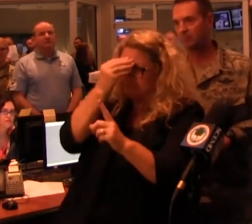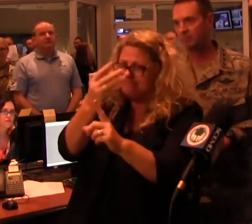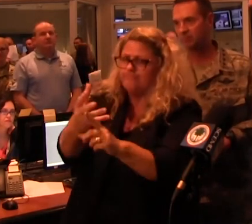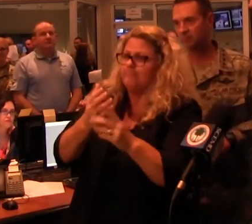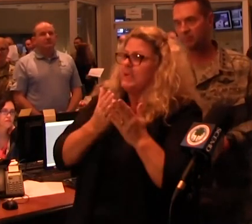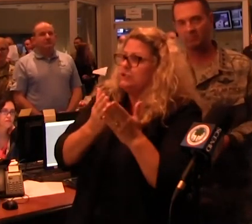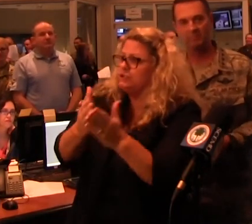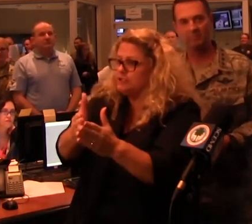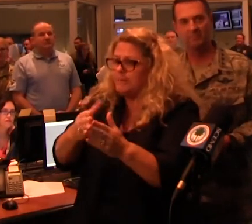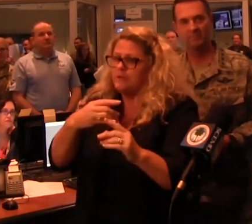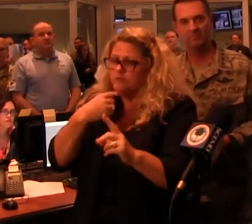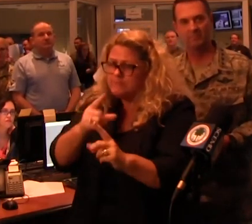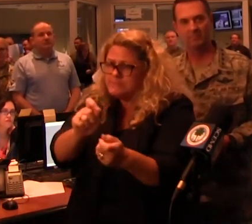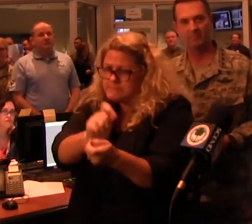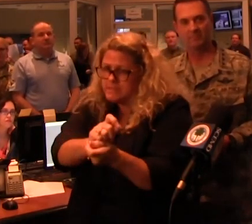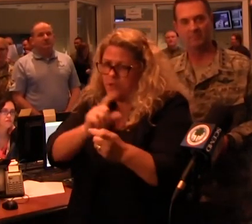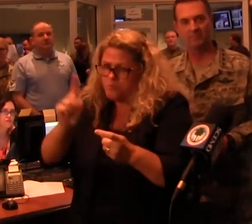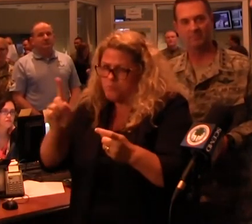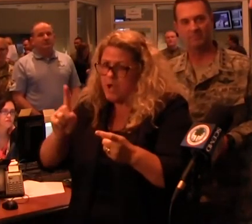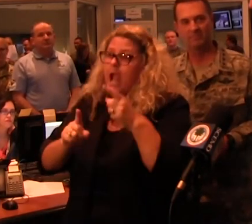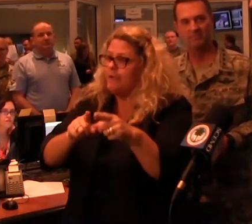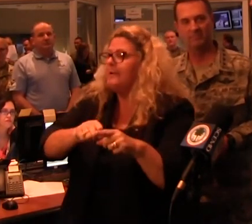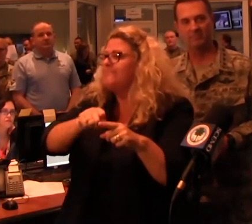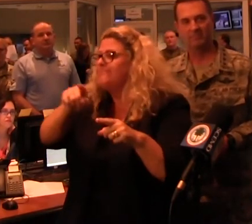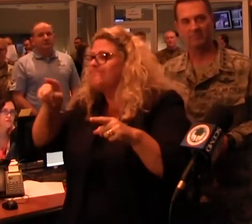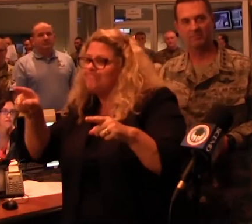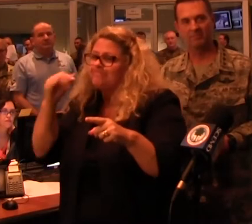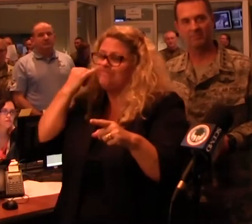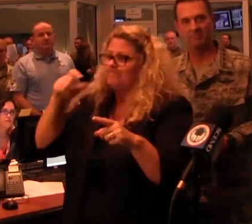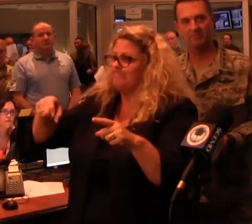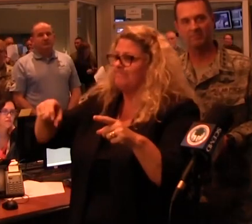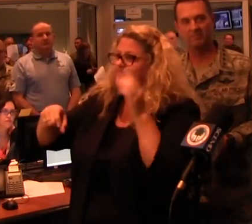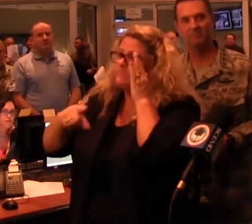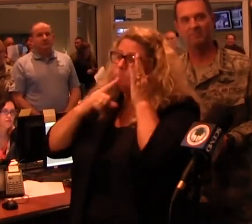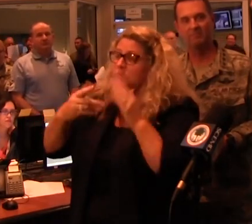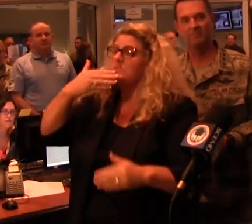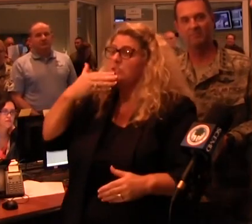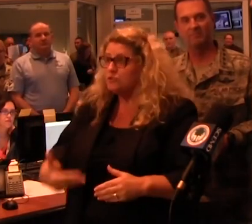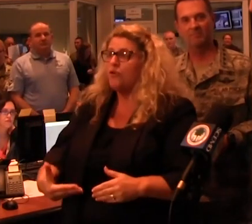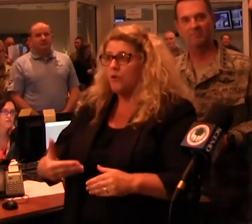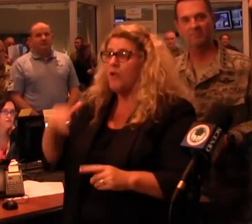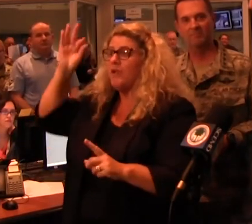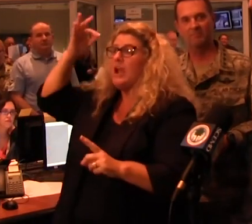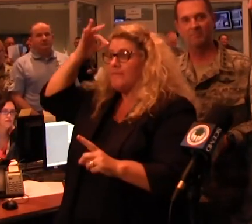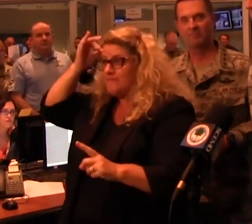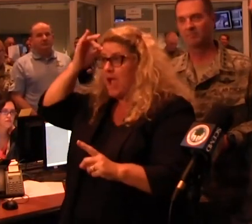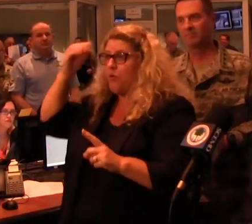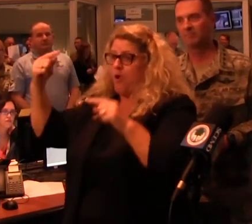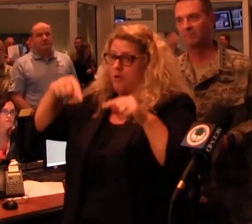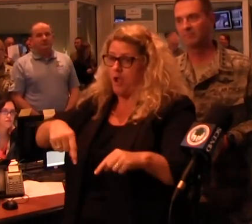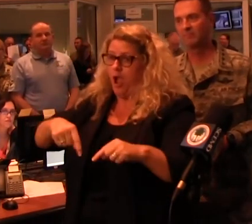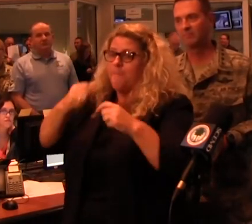applicable to the exact situation we're in right now. So again, this team here in South Carolina has really allowed the federal aspect to come in prepared.